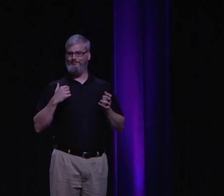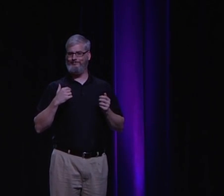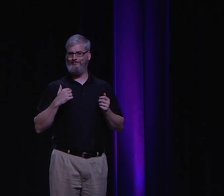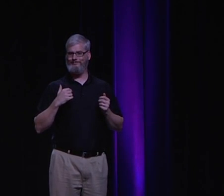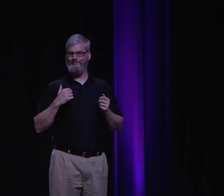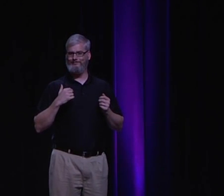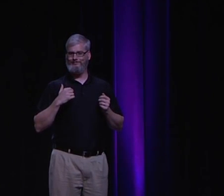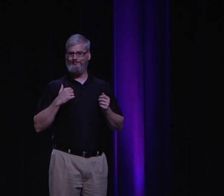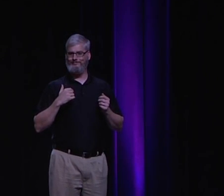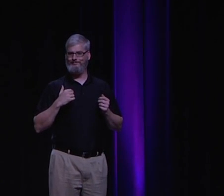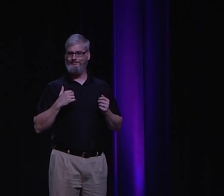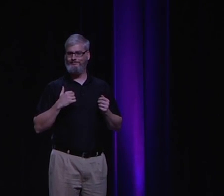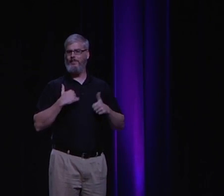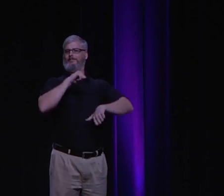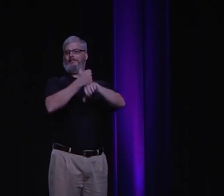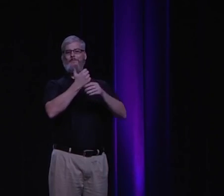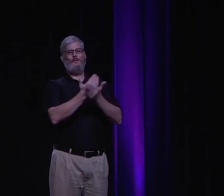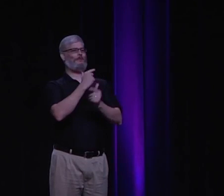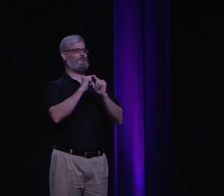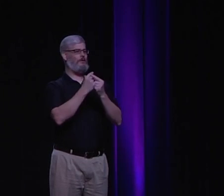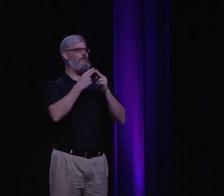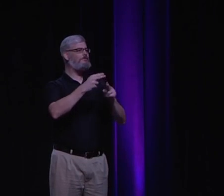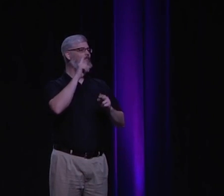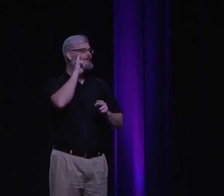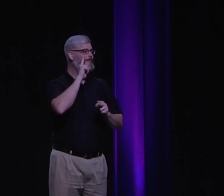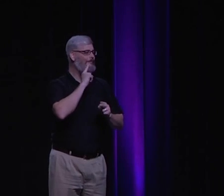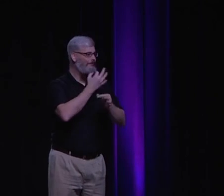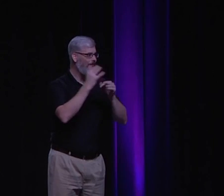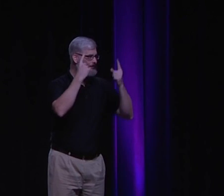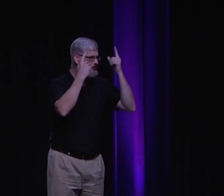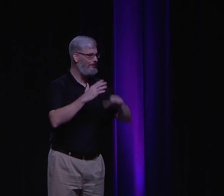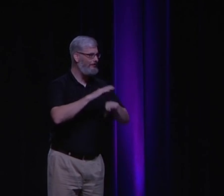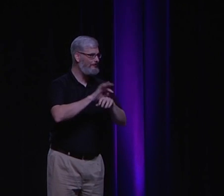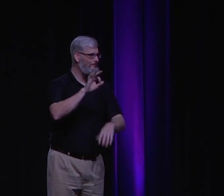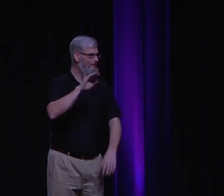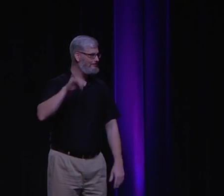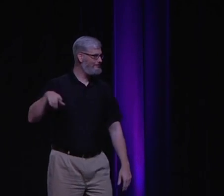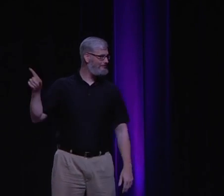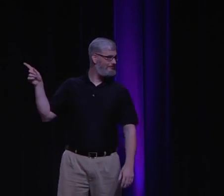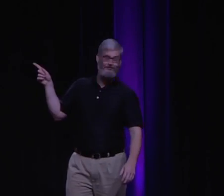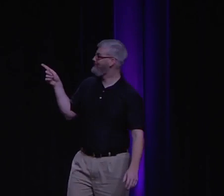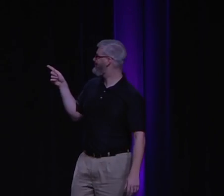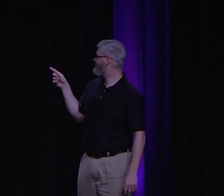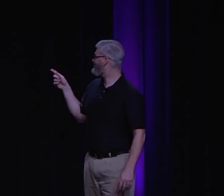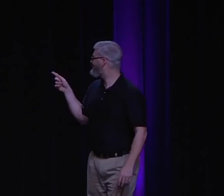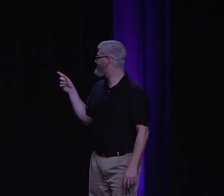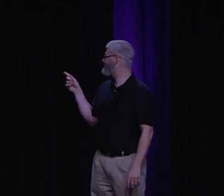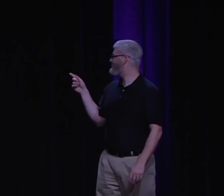atheist community, have a new life and new opportunities. And so I started a new group called the Deaf Free Thinkers. You can see